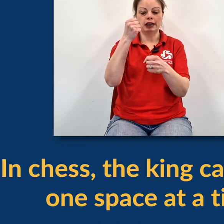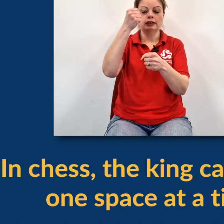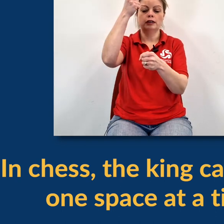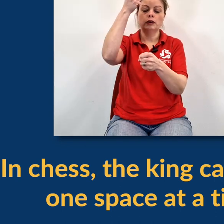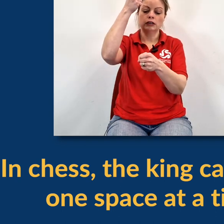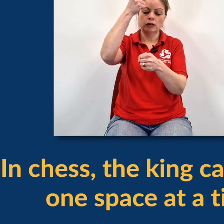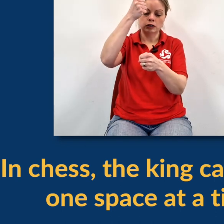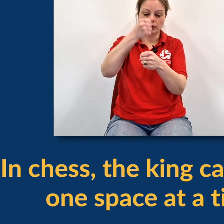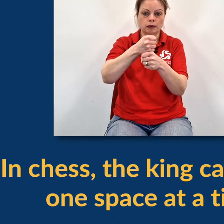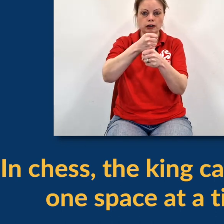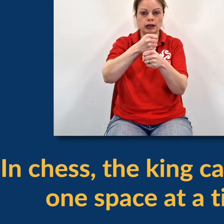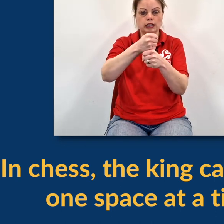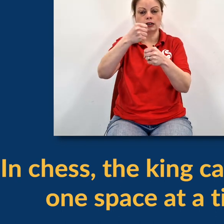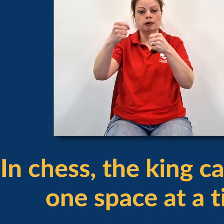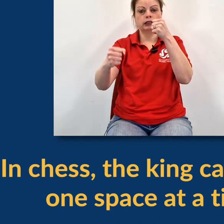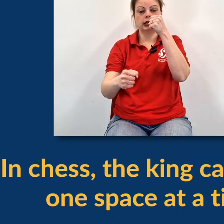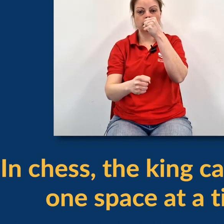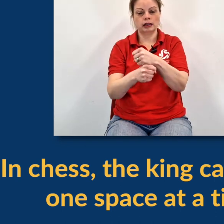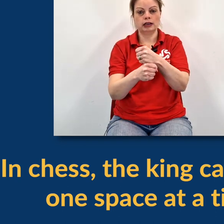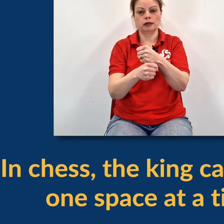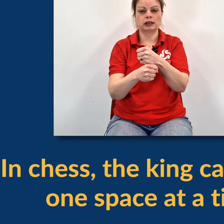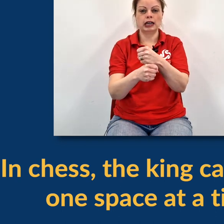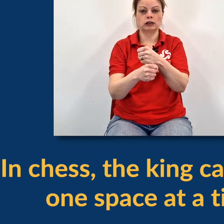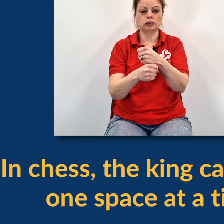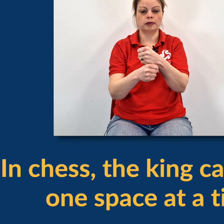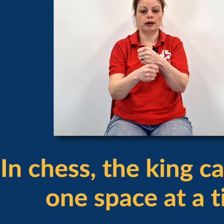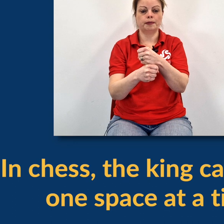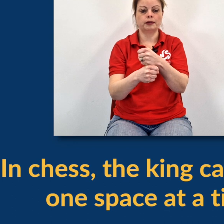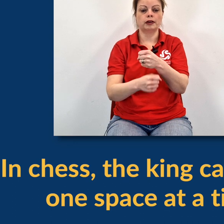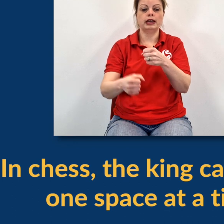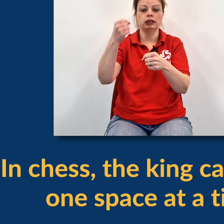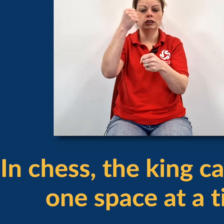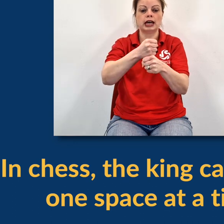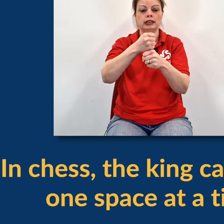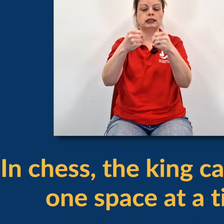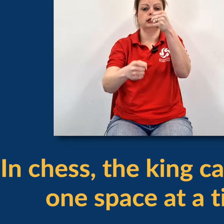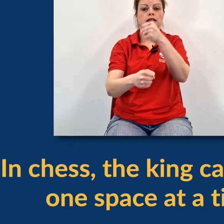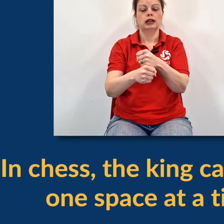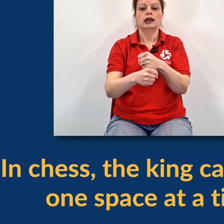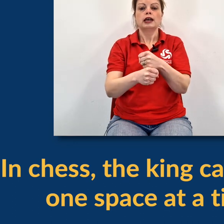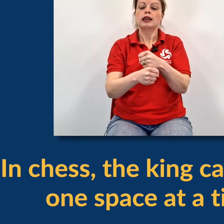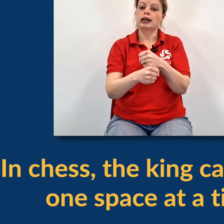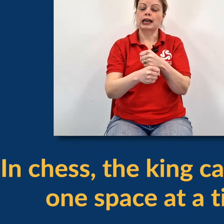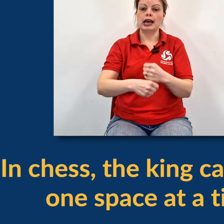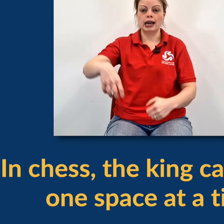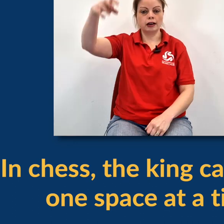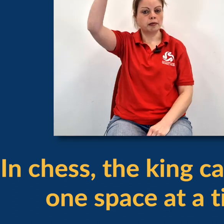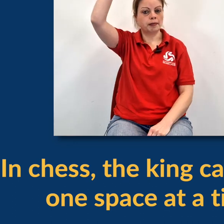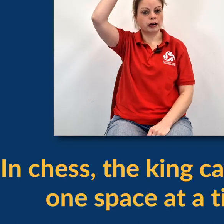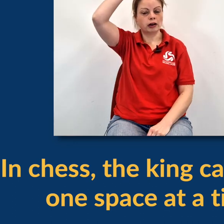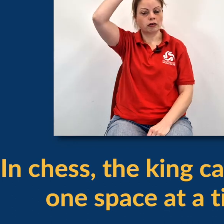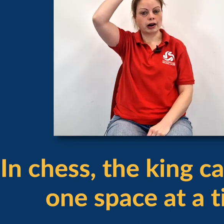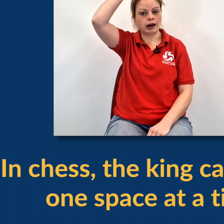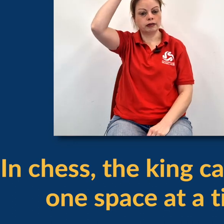two fists and one's going to go on top of the other one and it's going to go underneath and the other one's going to hit on top of that one. So in chess, the King,